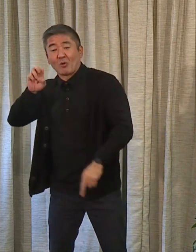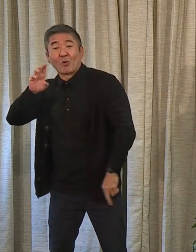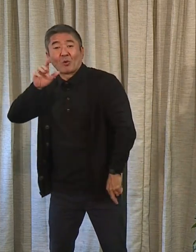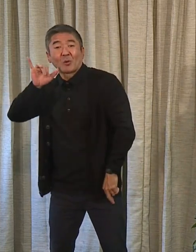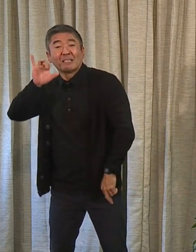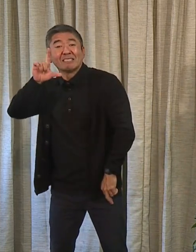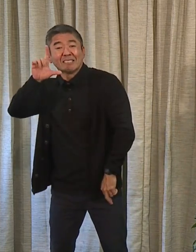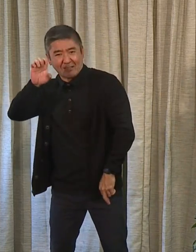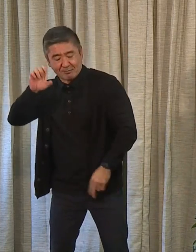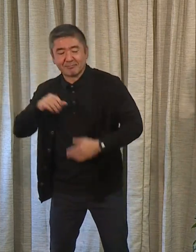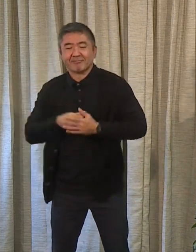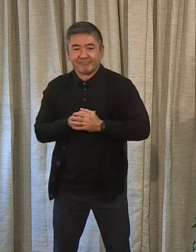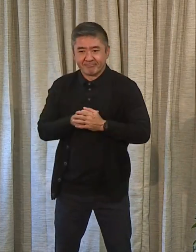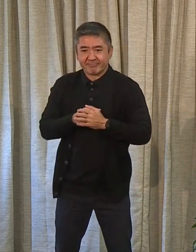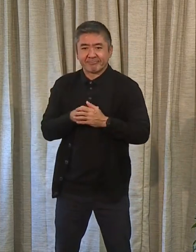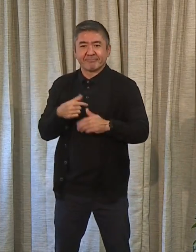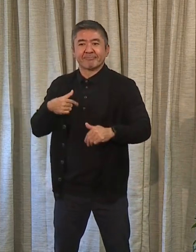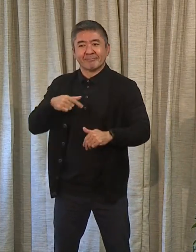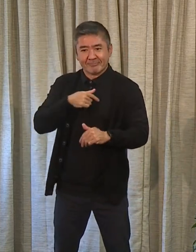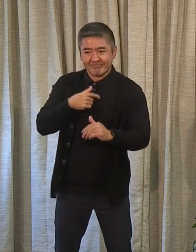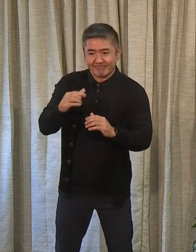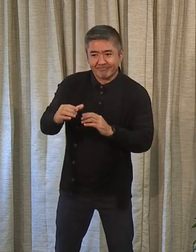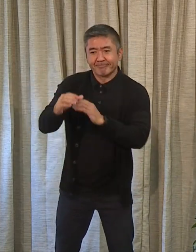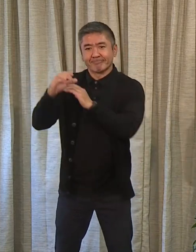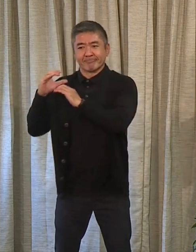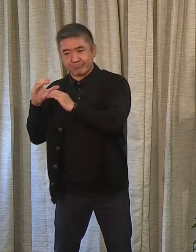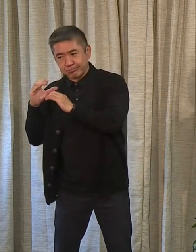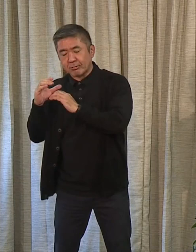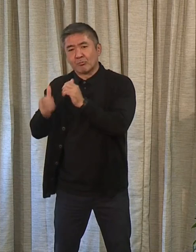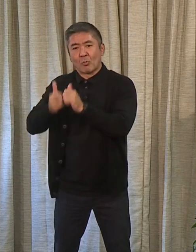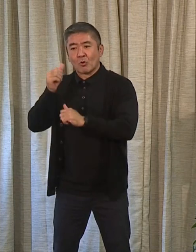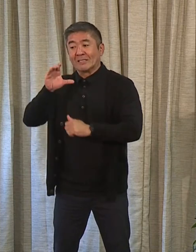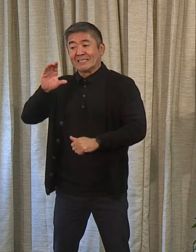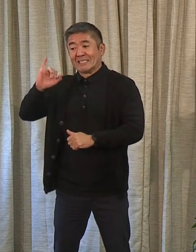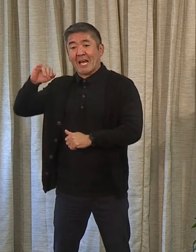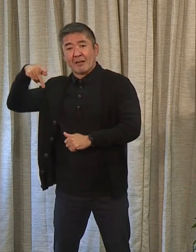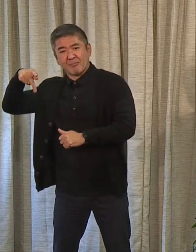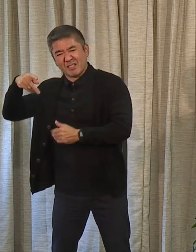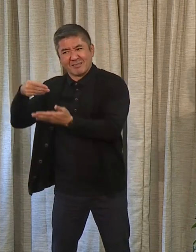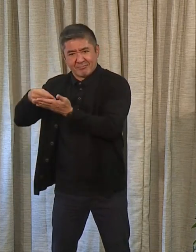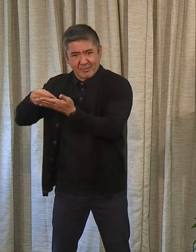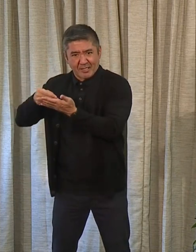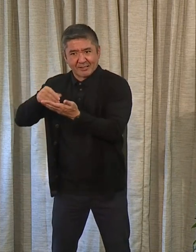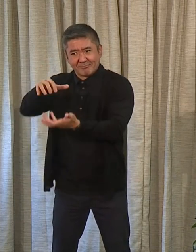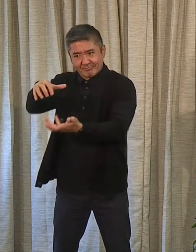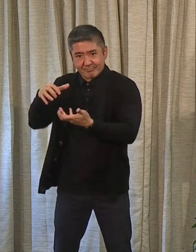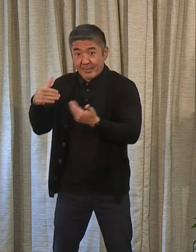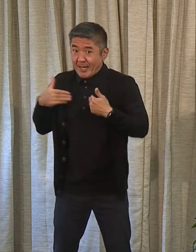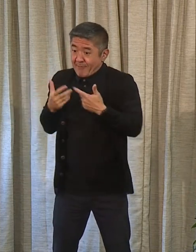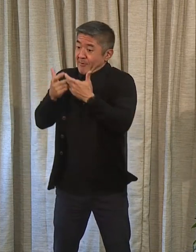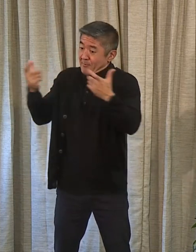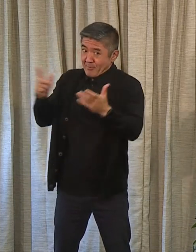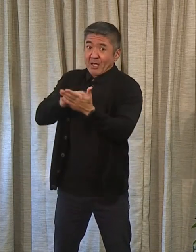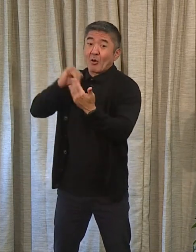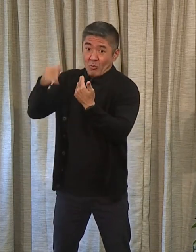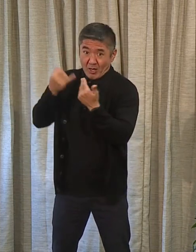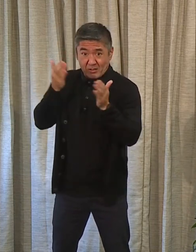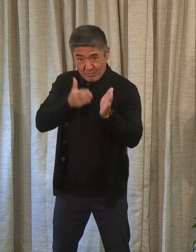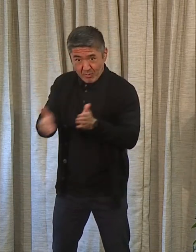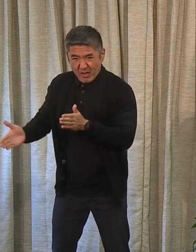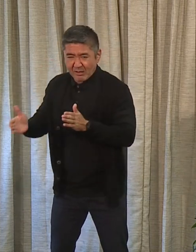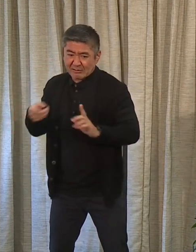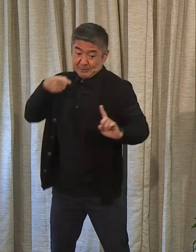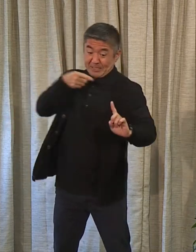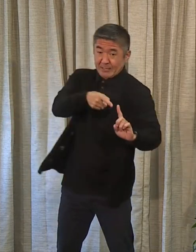We usually take up the lion's share of the CIP, dollar-wise. We have some really big projects, especially on the wastewater